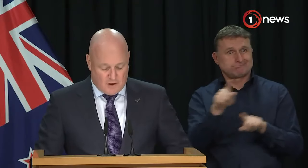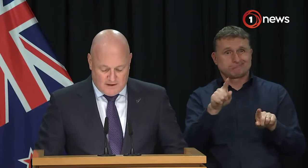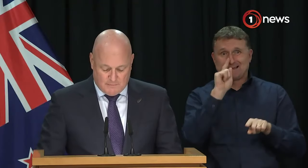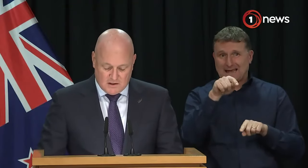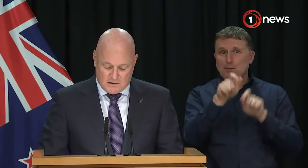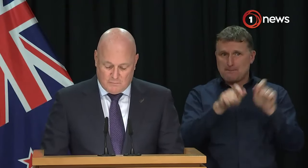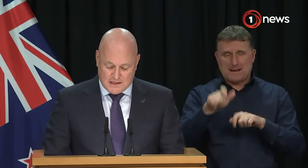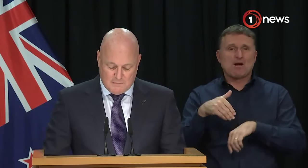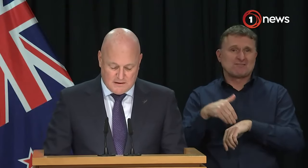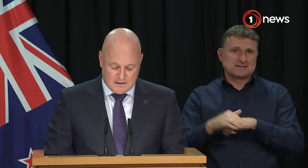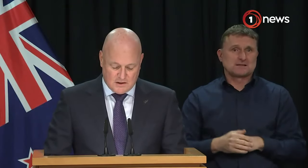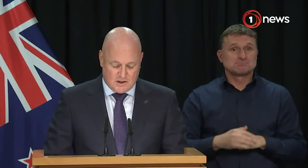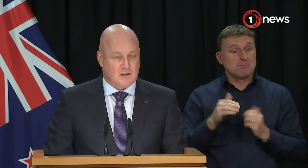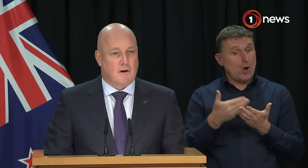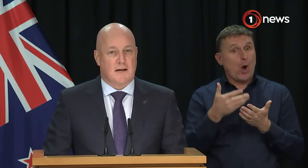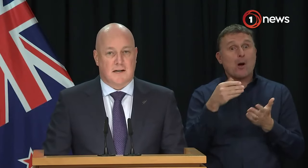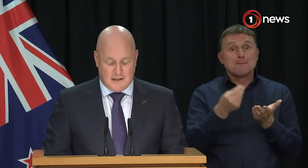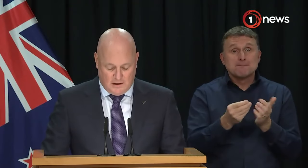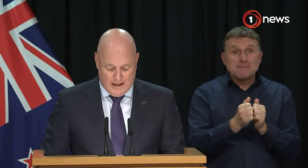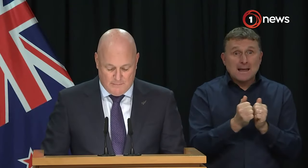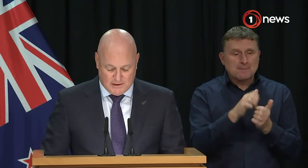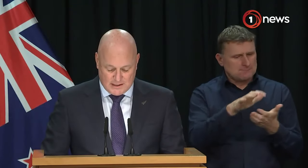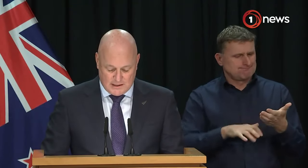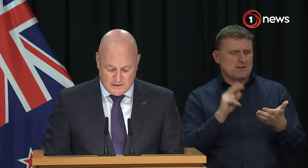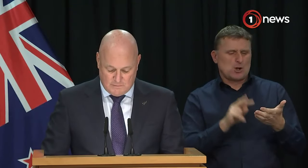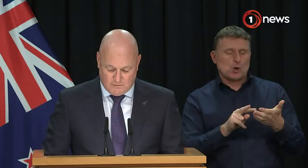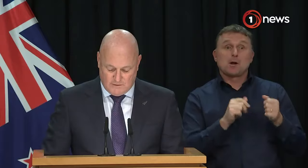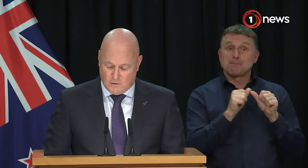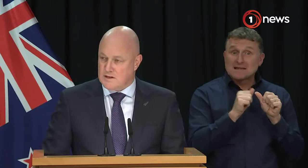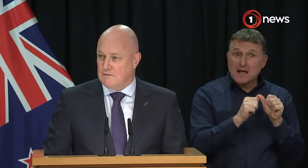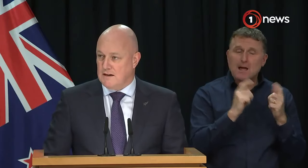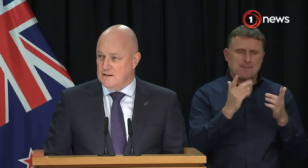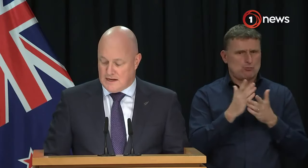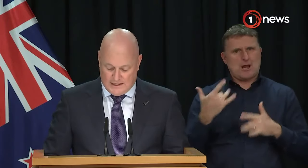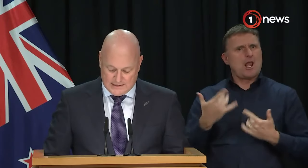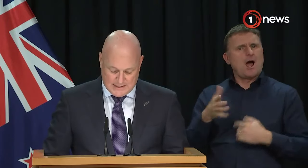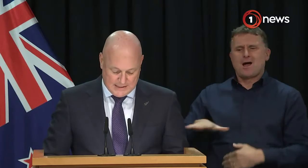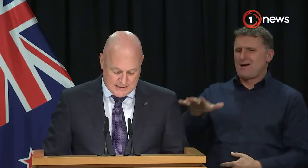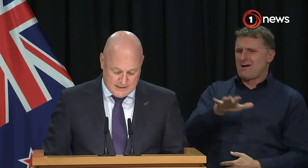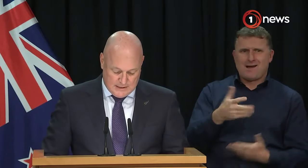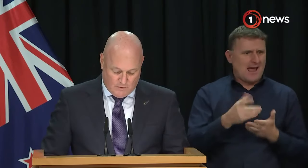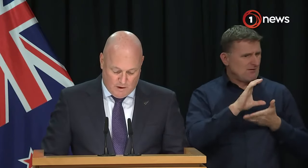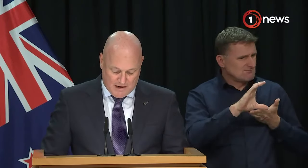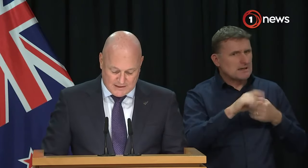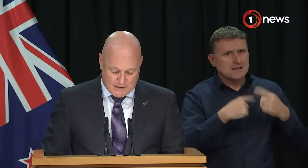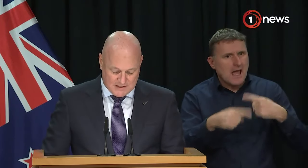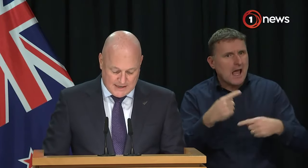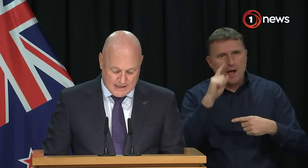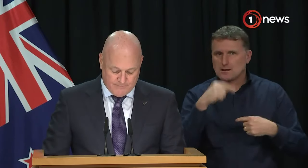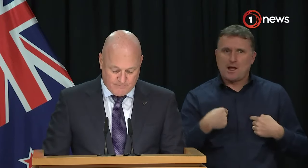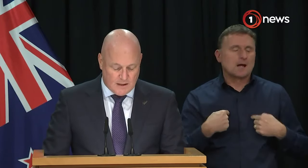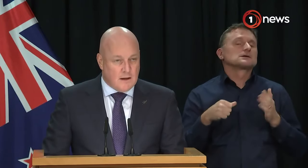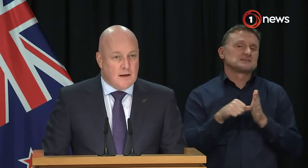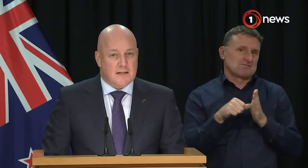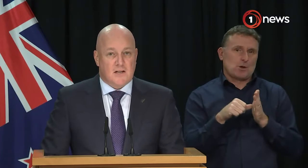paper it made previous budgets look better but the decision just created a hidden liability to be revealed and funded at a later date. We won't make the same